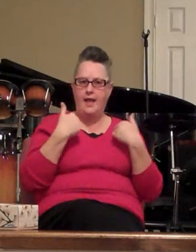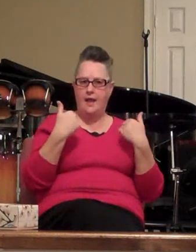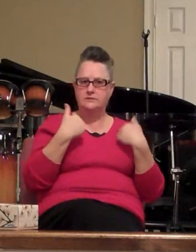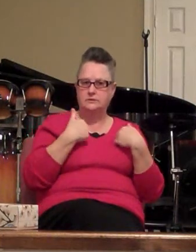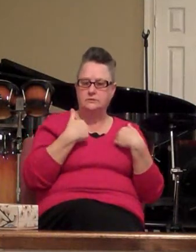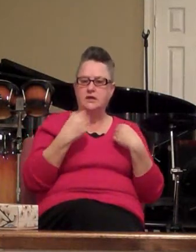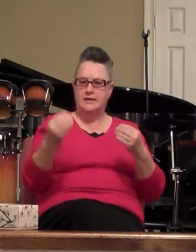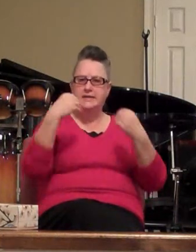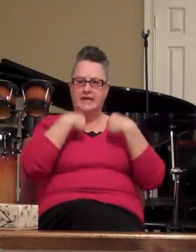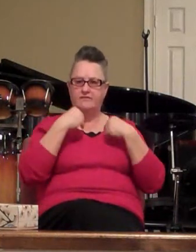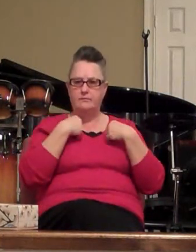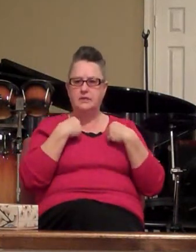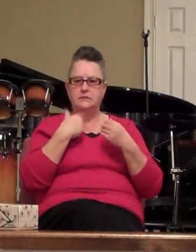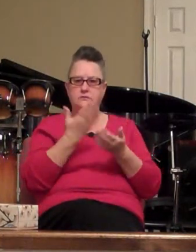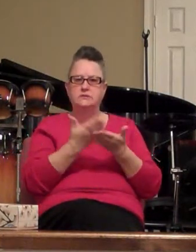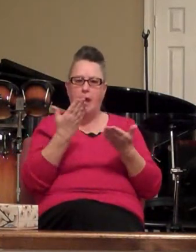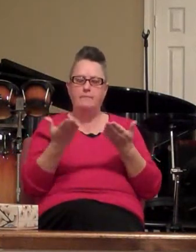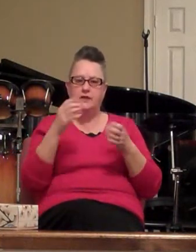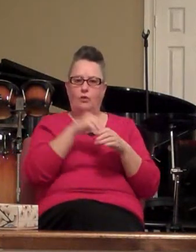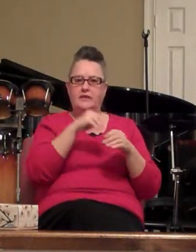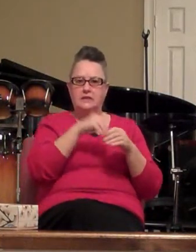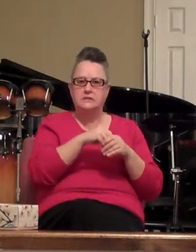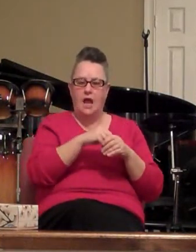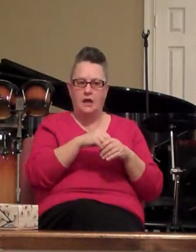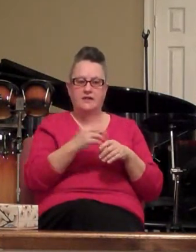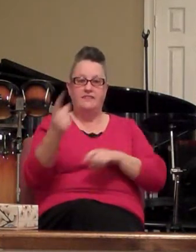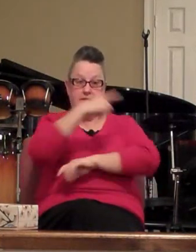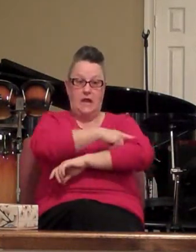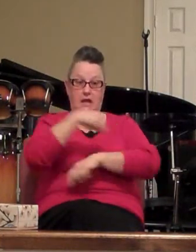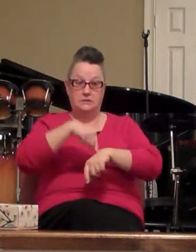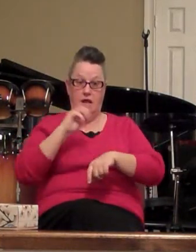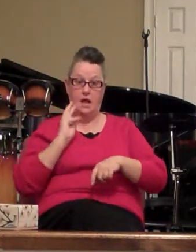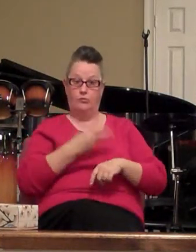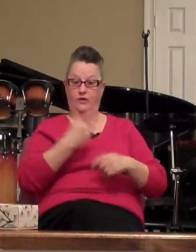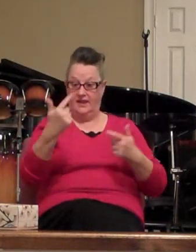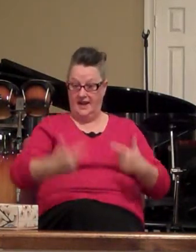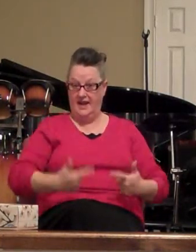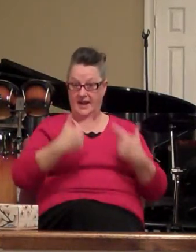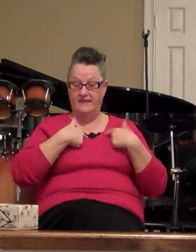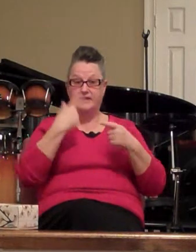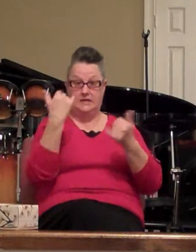given me some insight the day and time that we're living in our heads